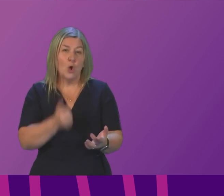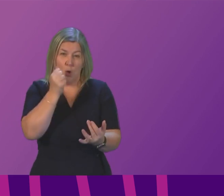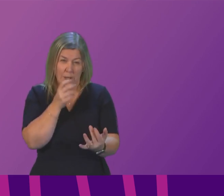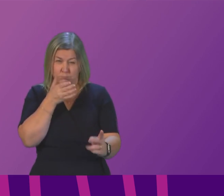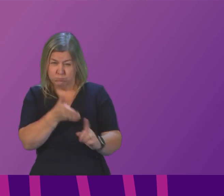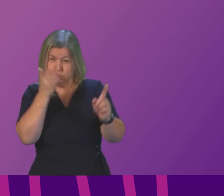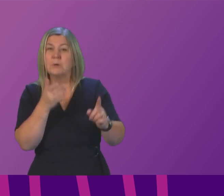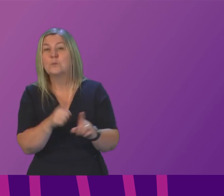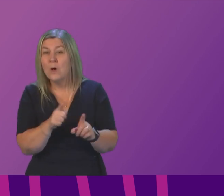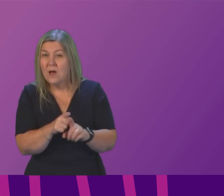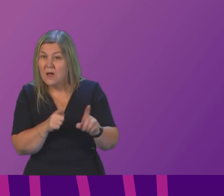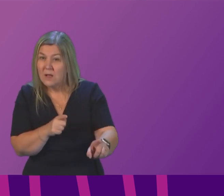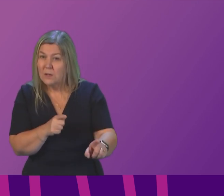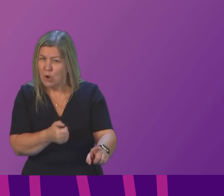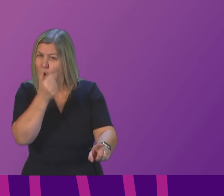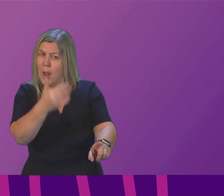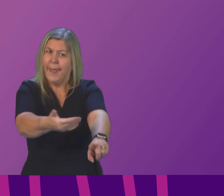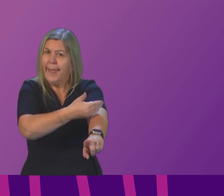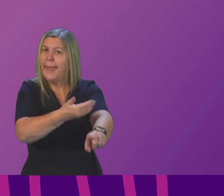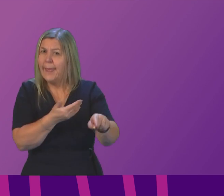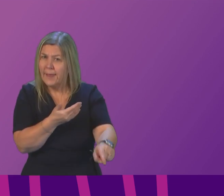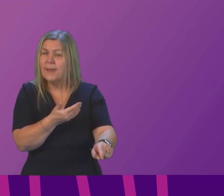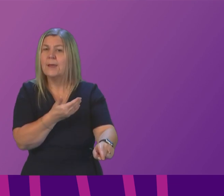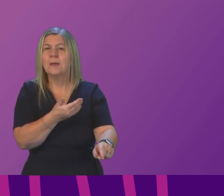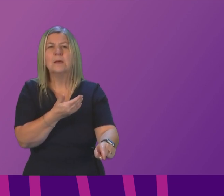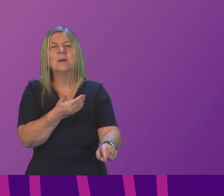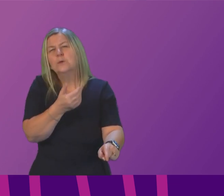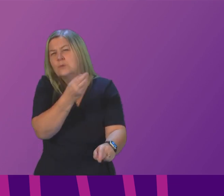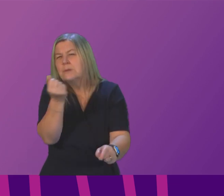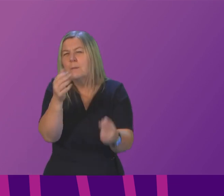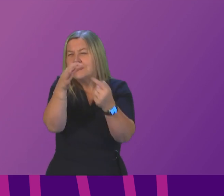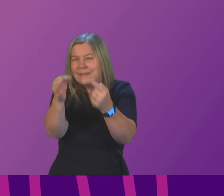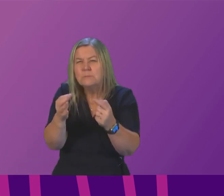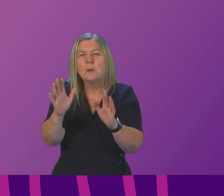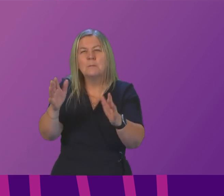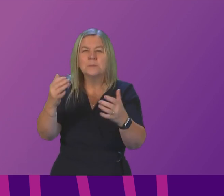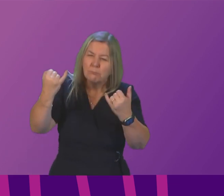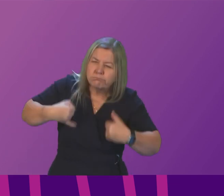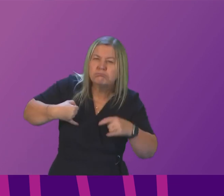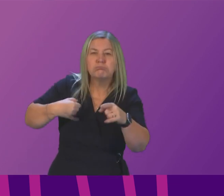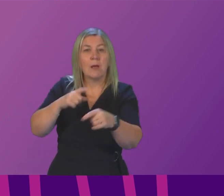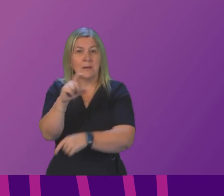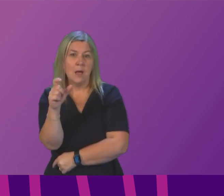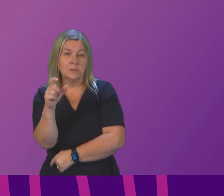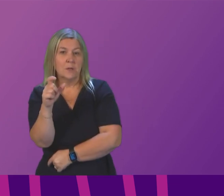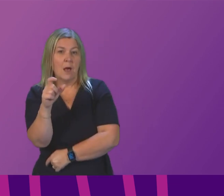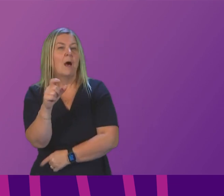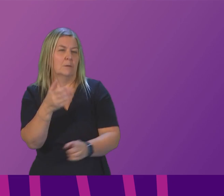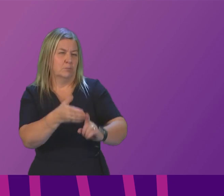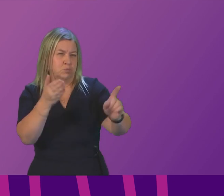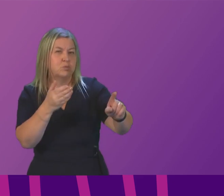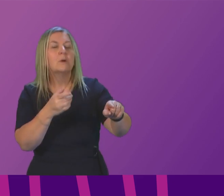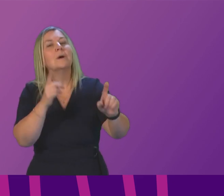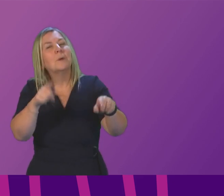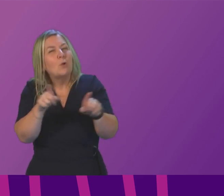focused on not just in where there are the more common symptoms of cancer but some of the less common symptoms as well that is why the early